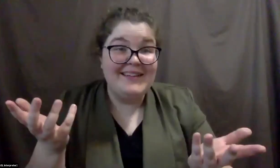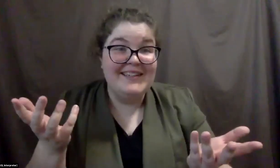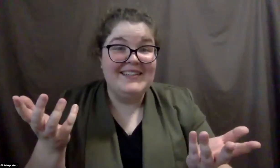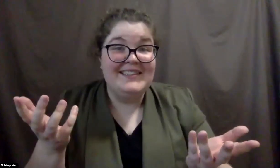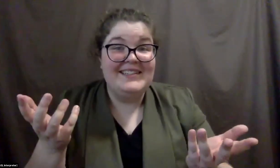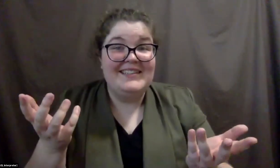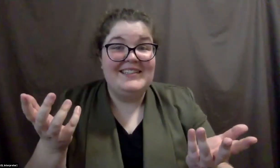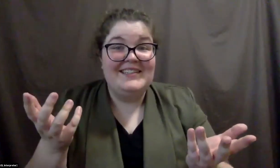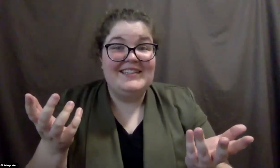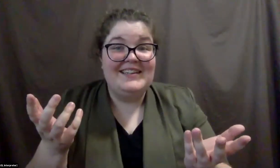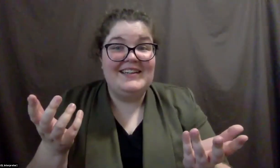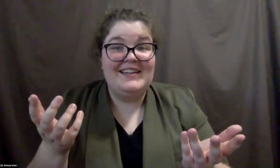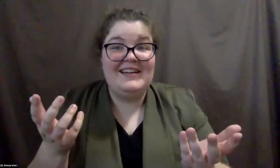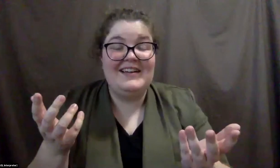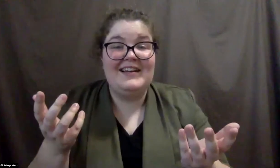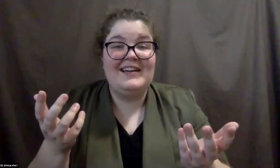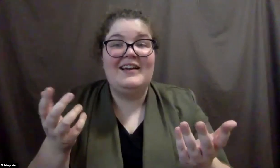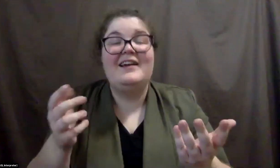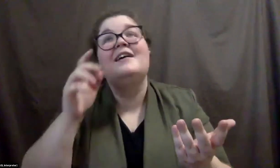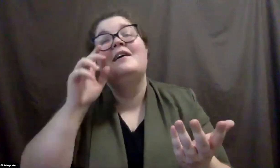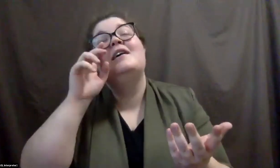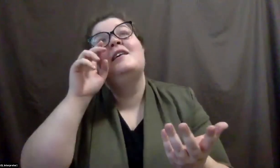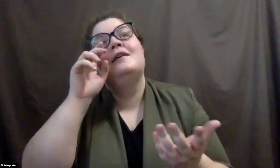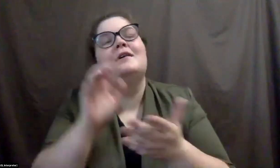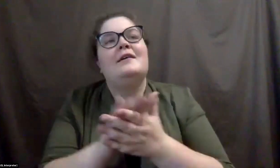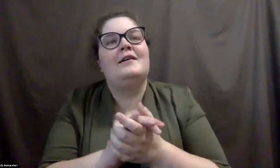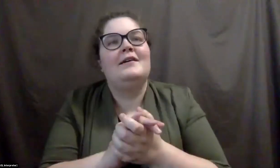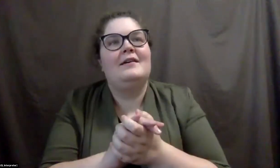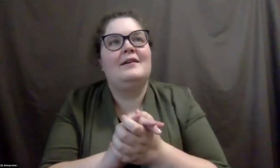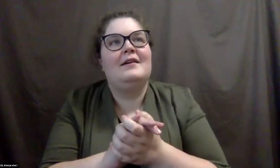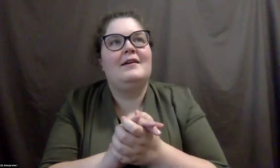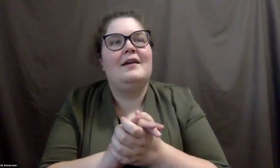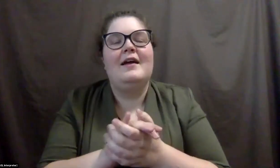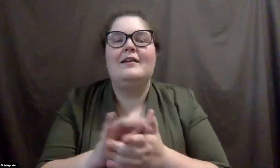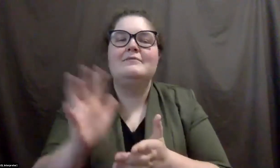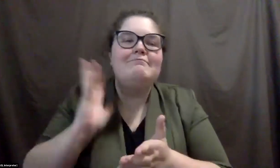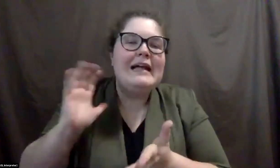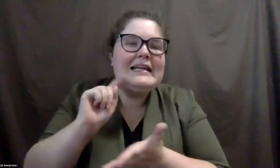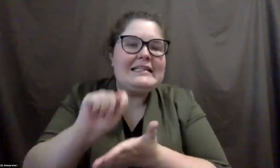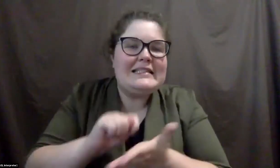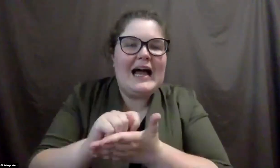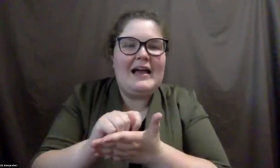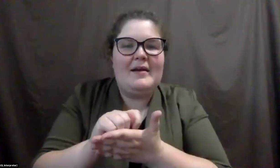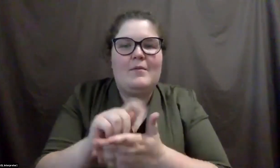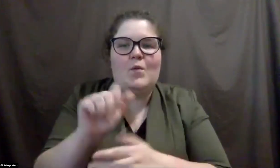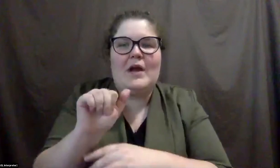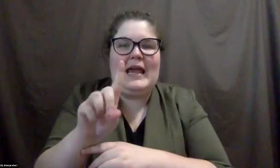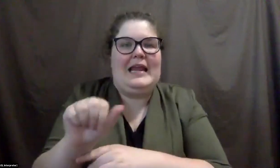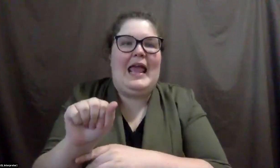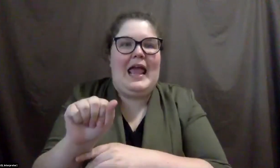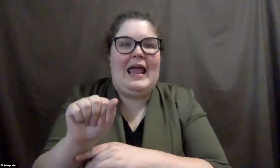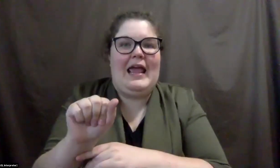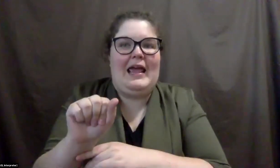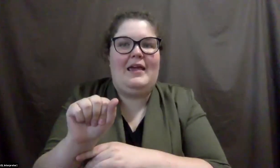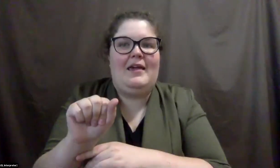there, there's been a movement away from the period of time when ADA enforcement was, was often